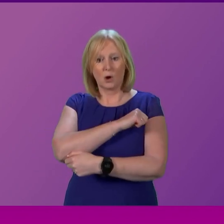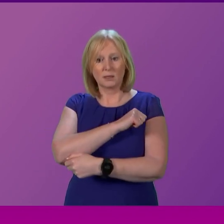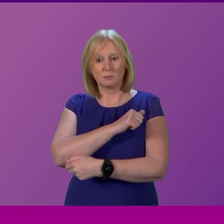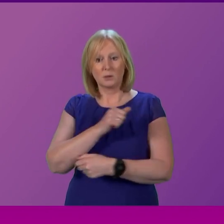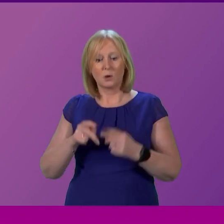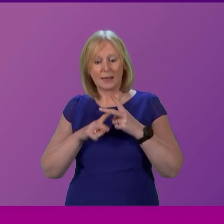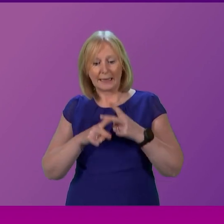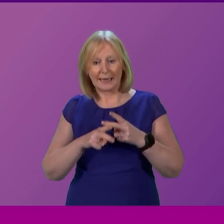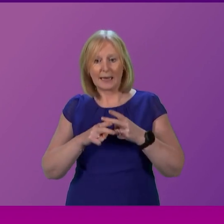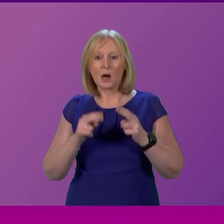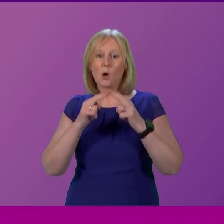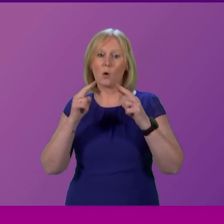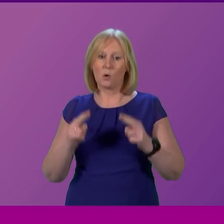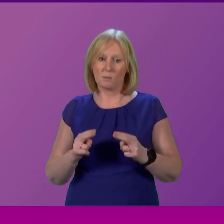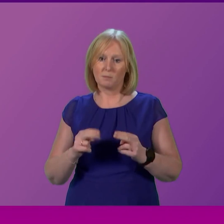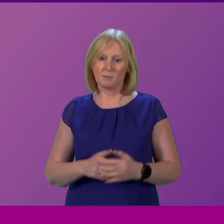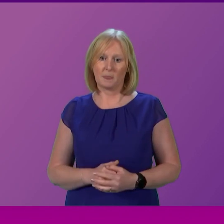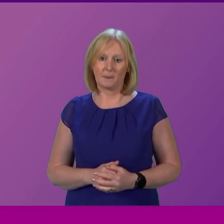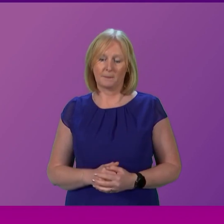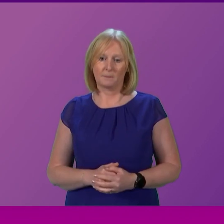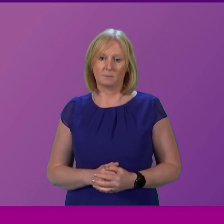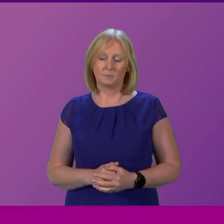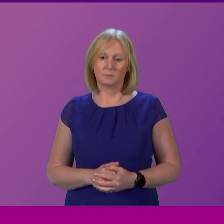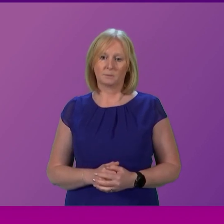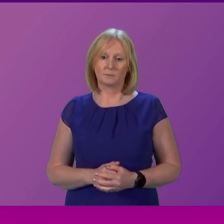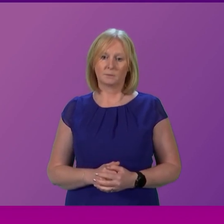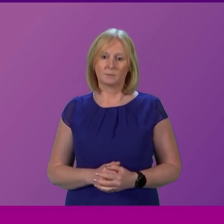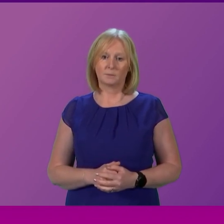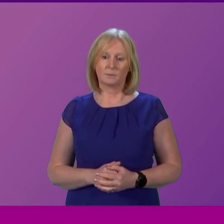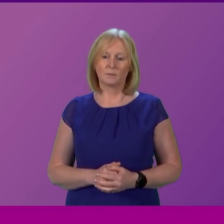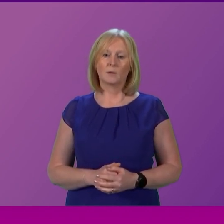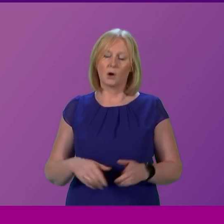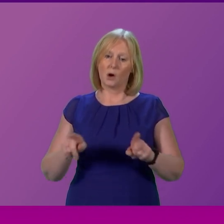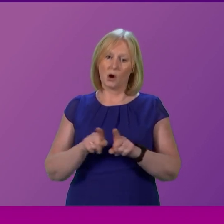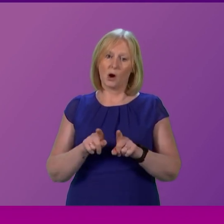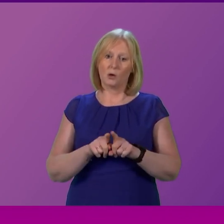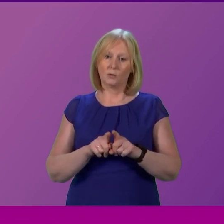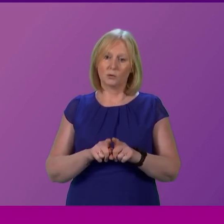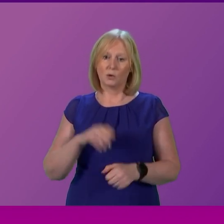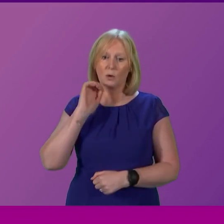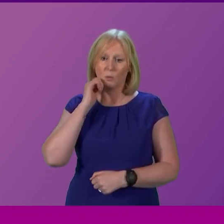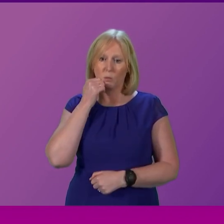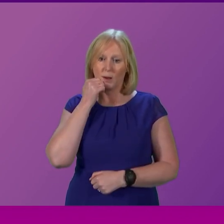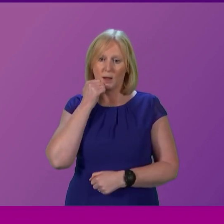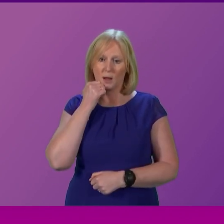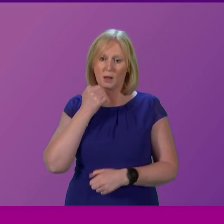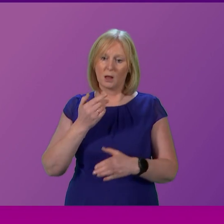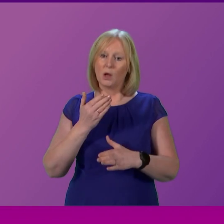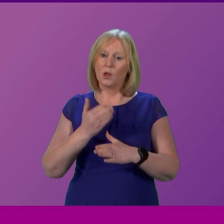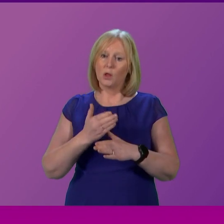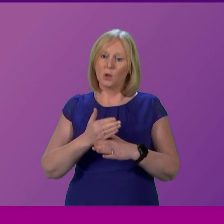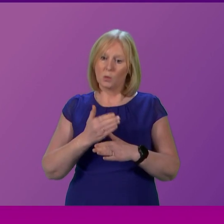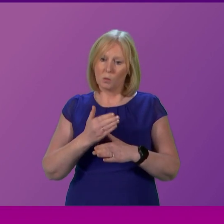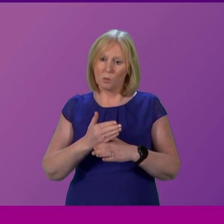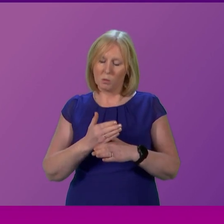home to the size of a large teaching hospital. Planning Officer, we will also bolster workforce capacity within NHS